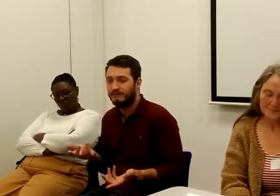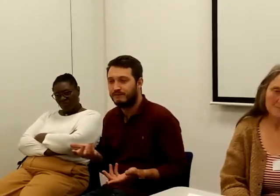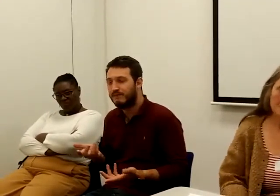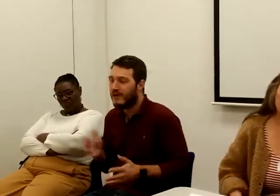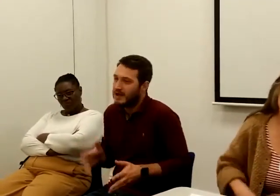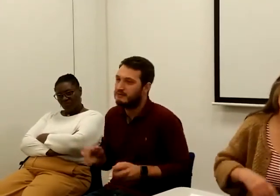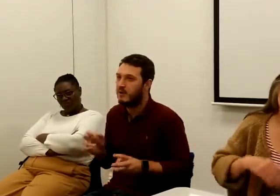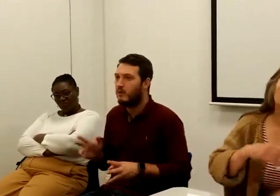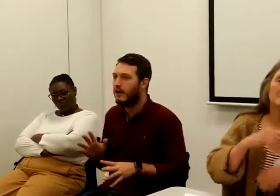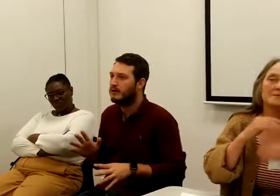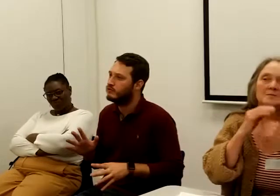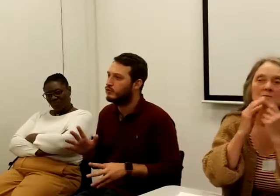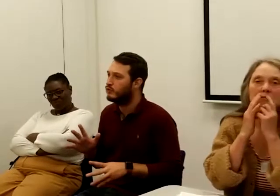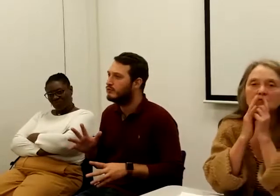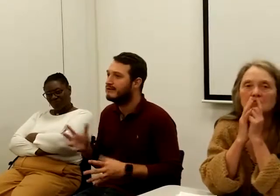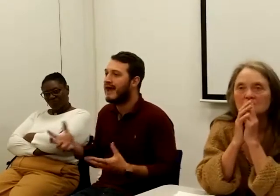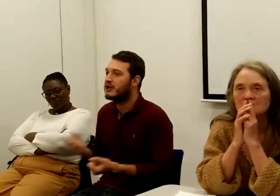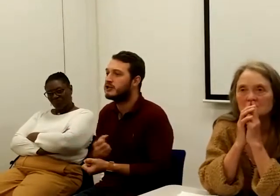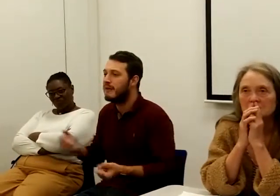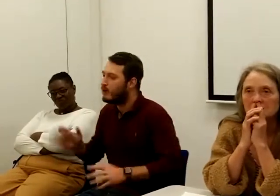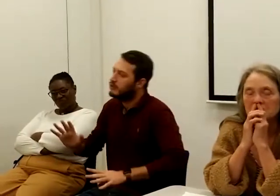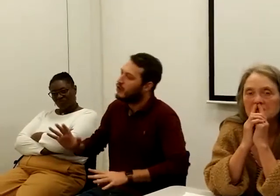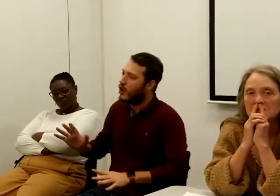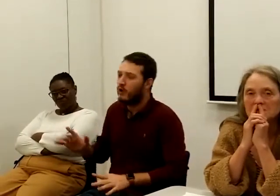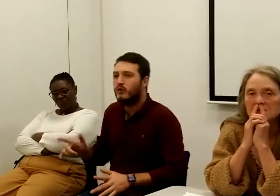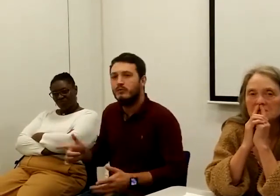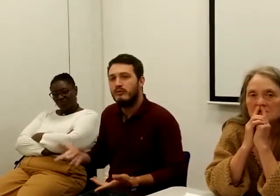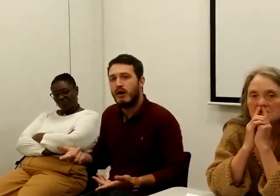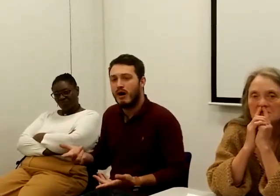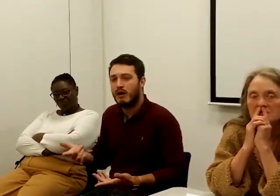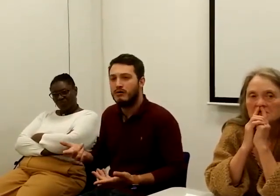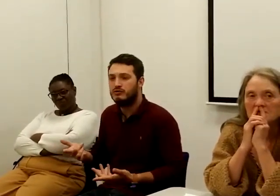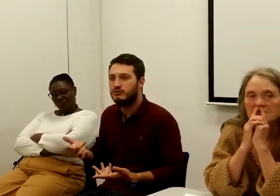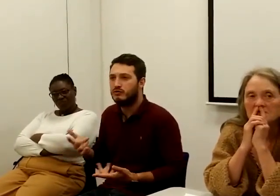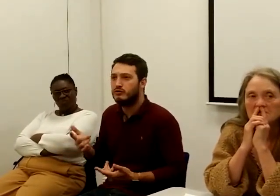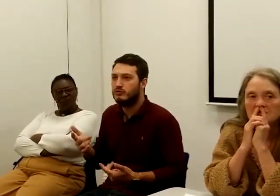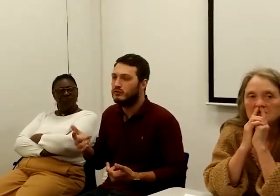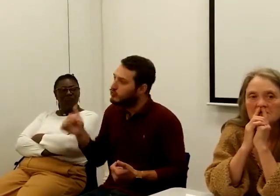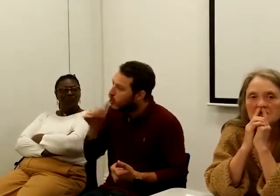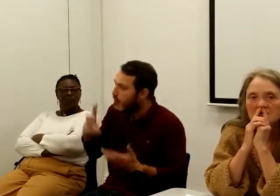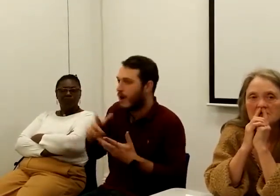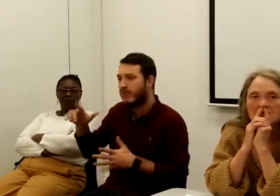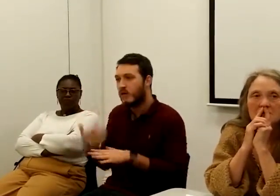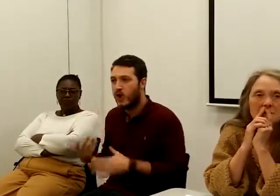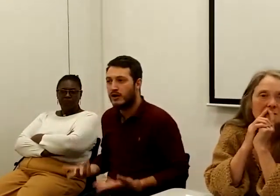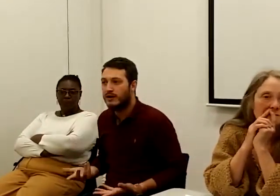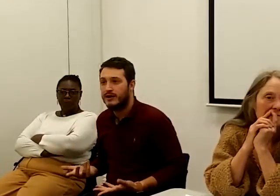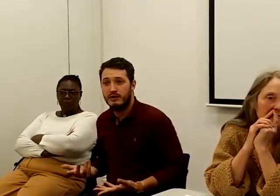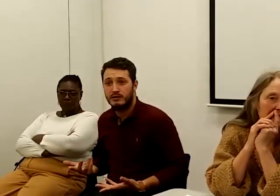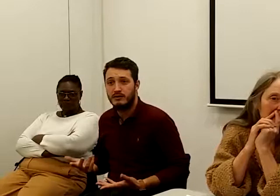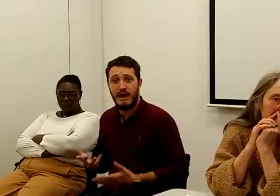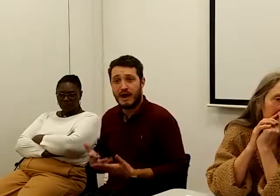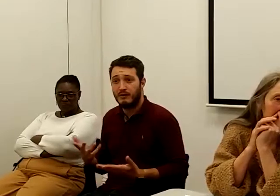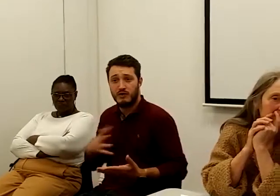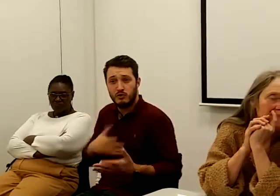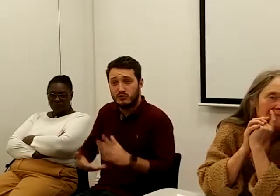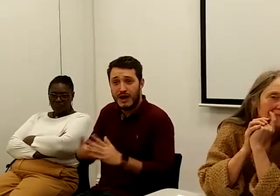their motives. Anyone else got any questions? I wonder if the